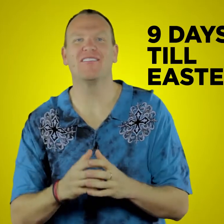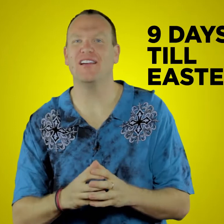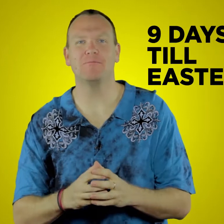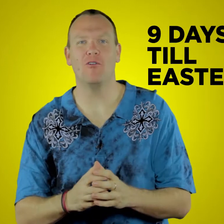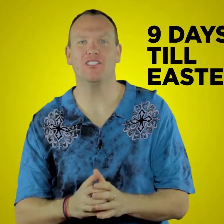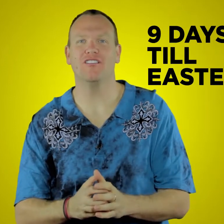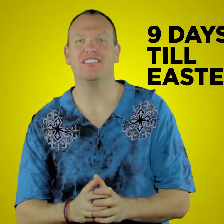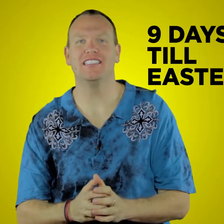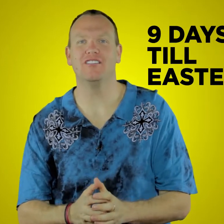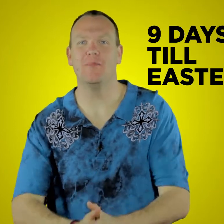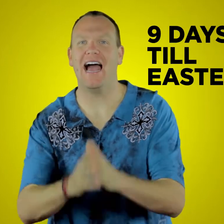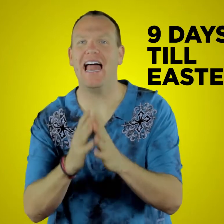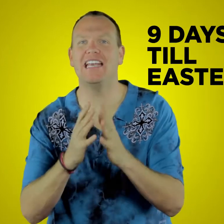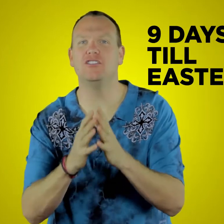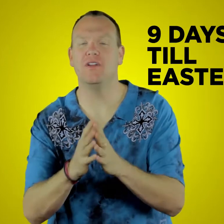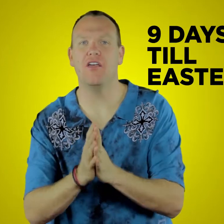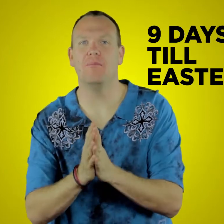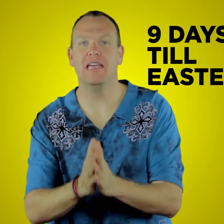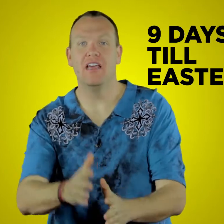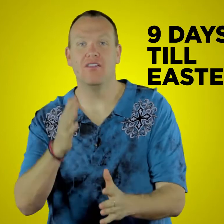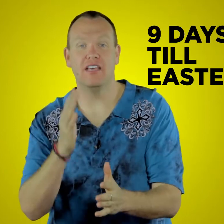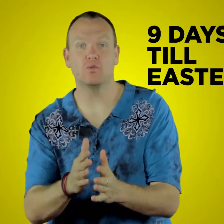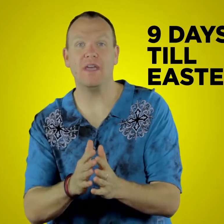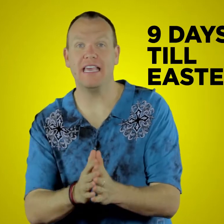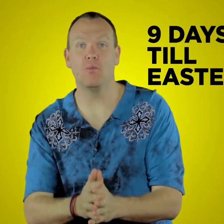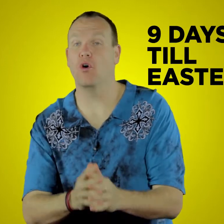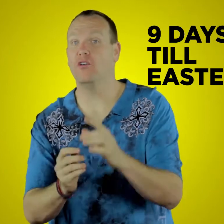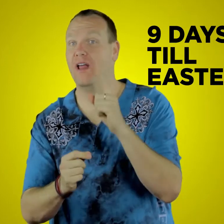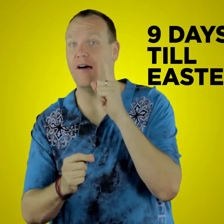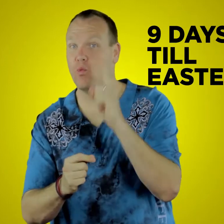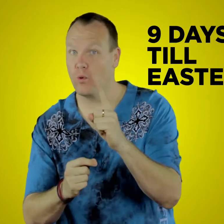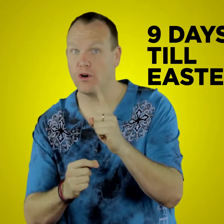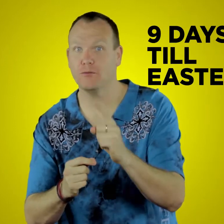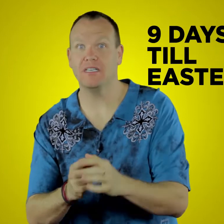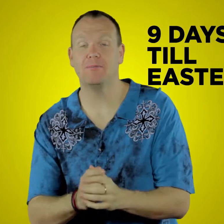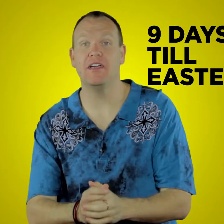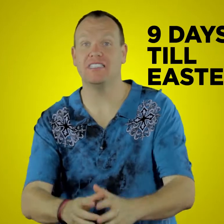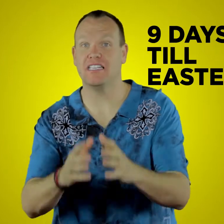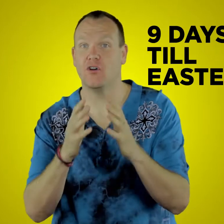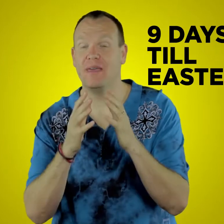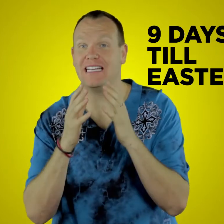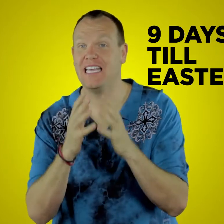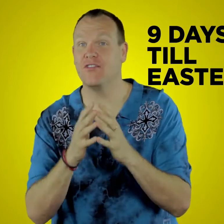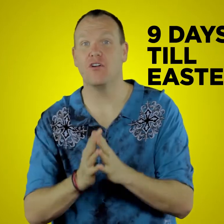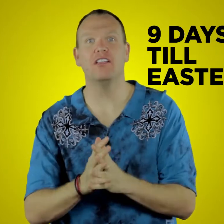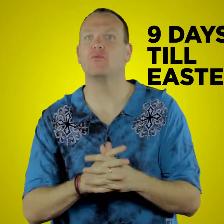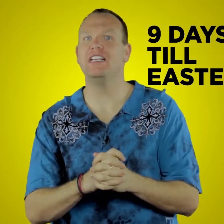Grace Point Church. Listen to me. I need you to help me. This weekend we're only going to have one worship experience. It's going to be at 1030. The reason